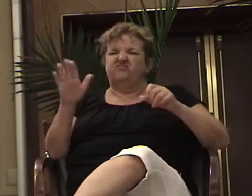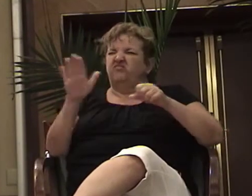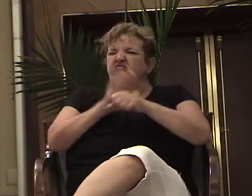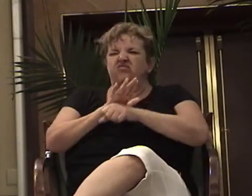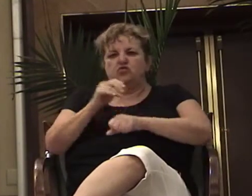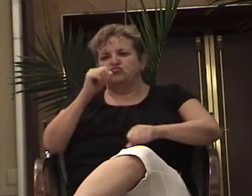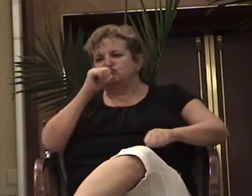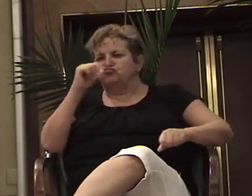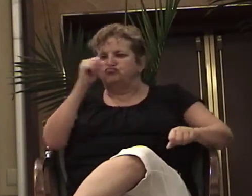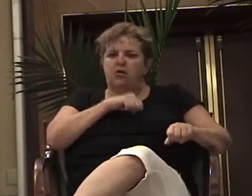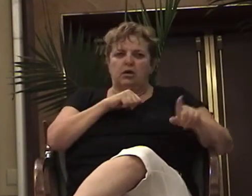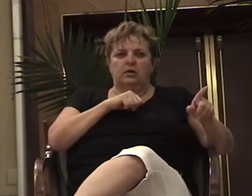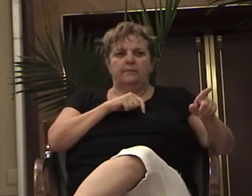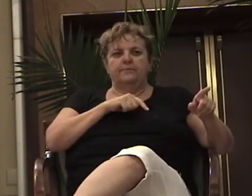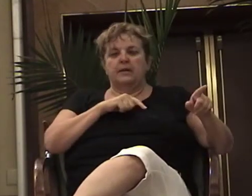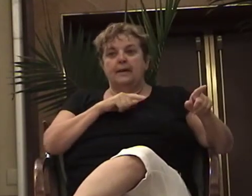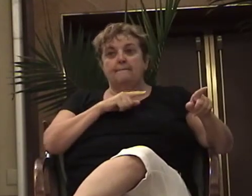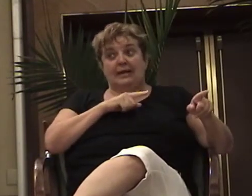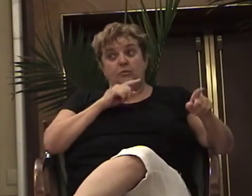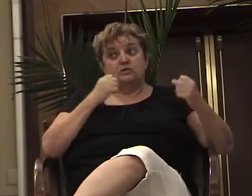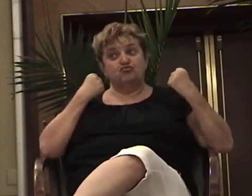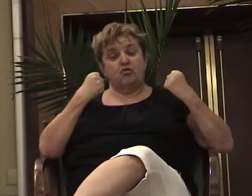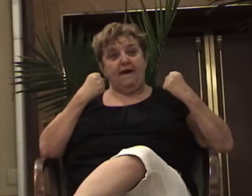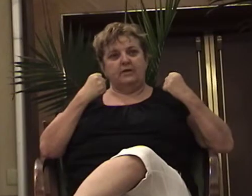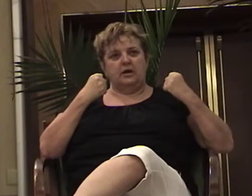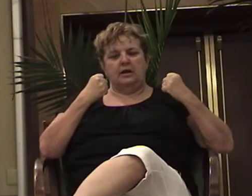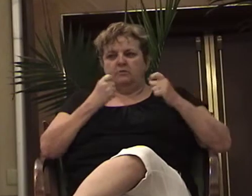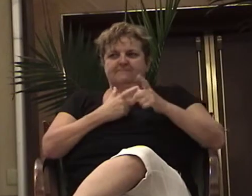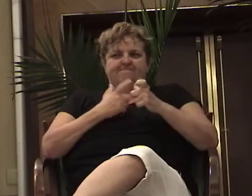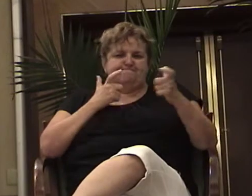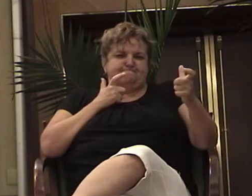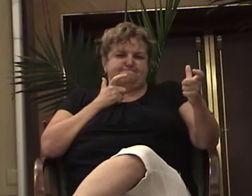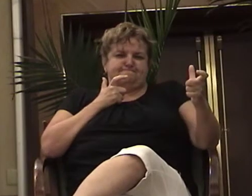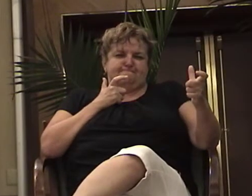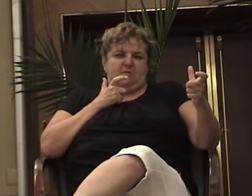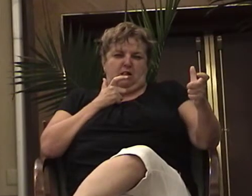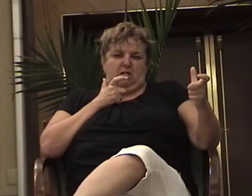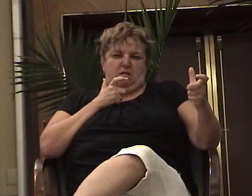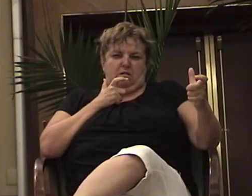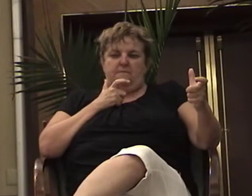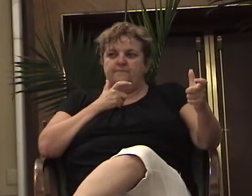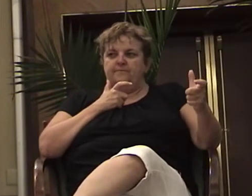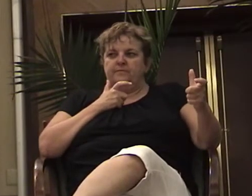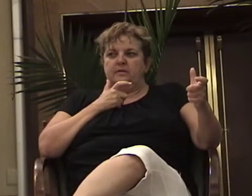So he's driving at a high rate of speed. And he's drunk.